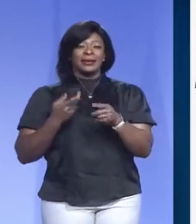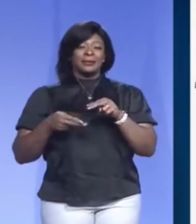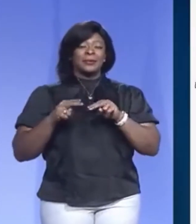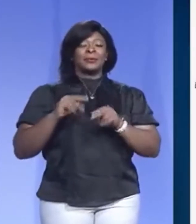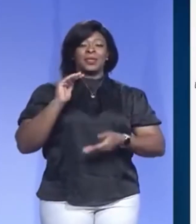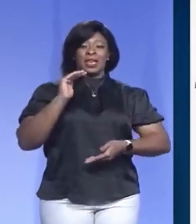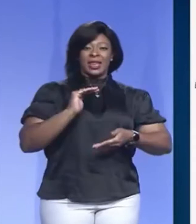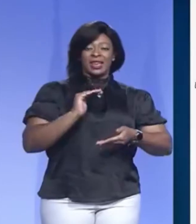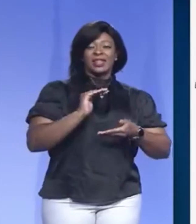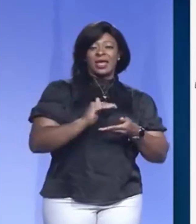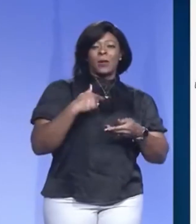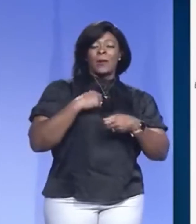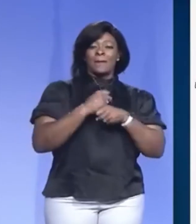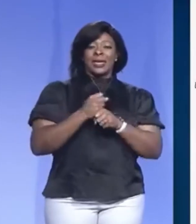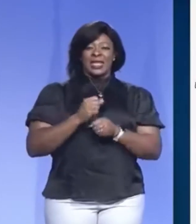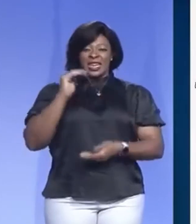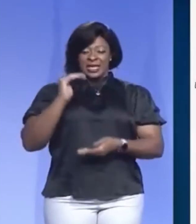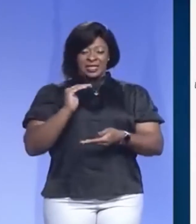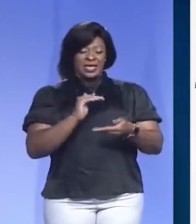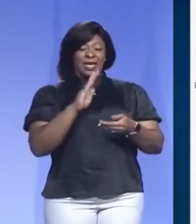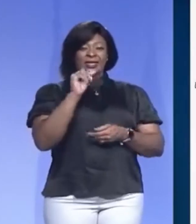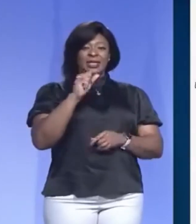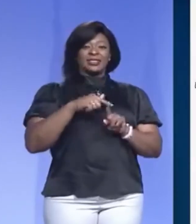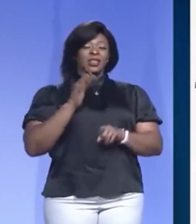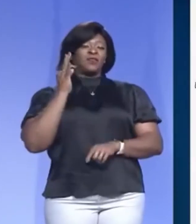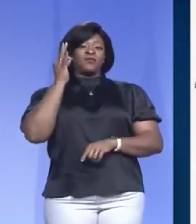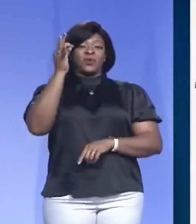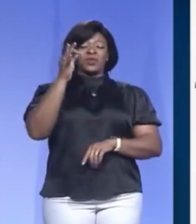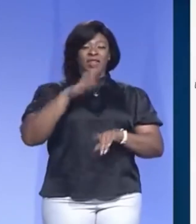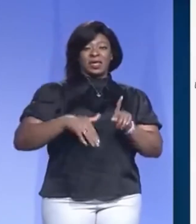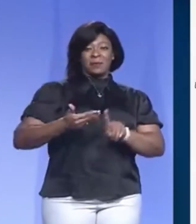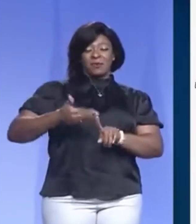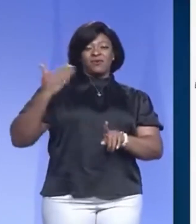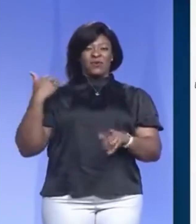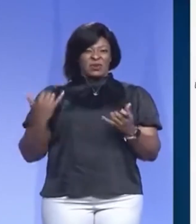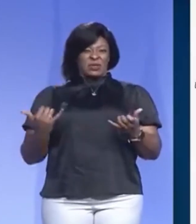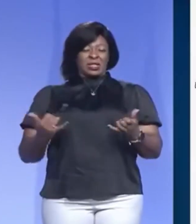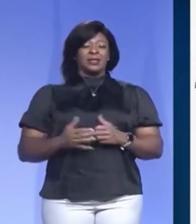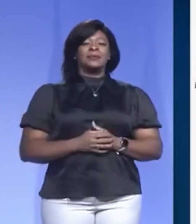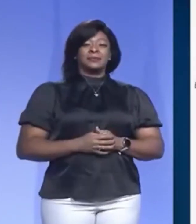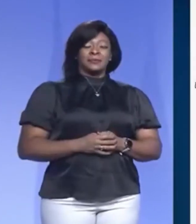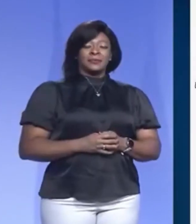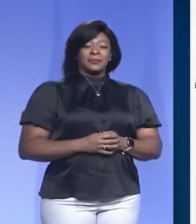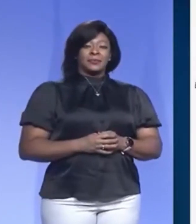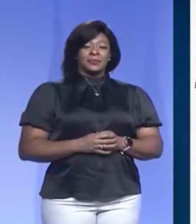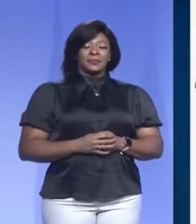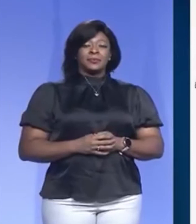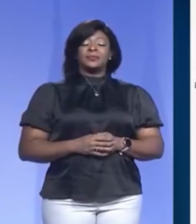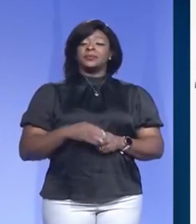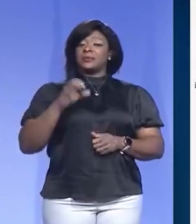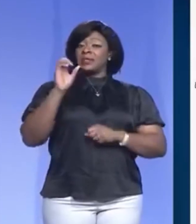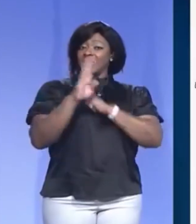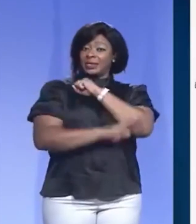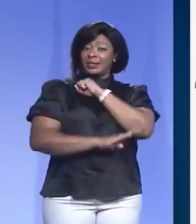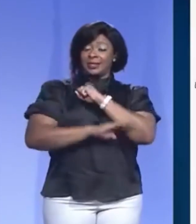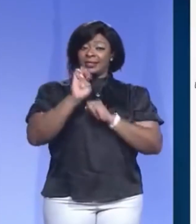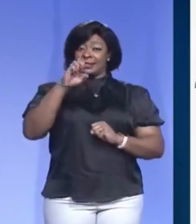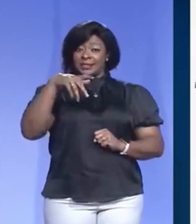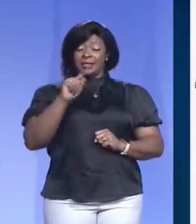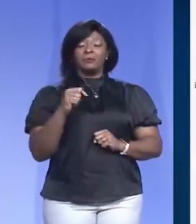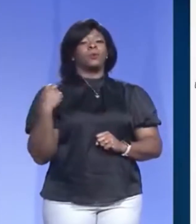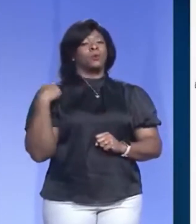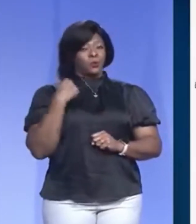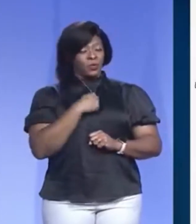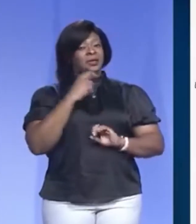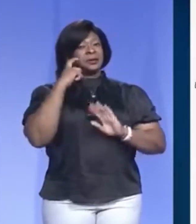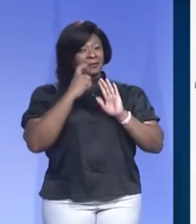were producing fewer cases in the future than we had in the present in september we did have